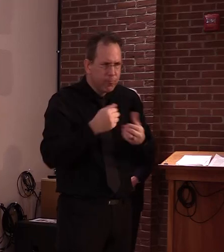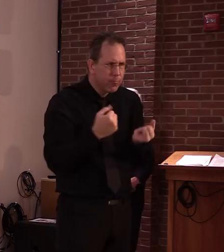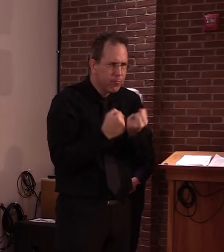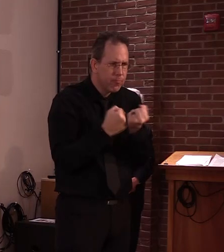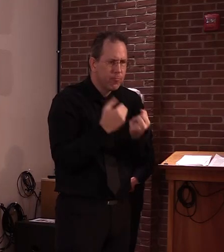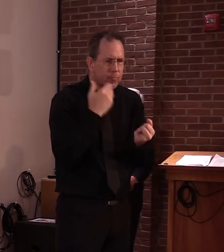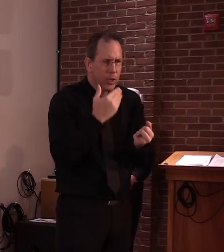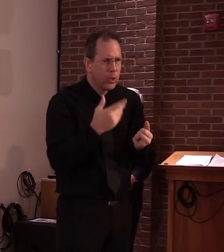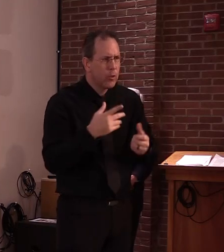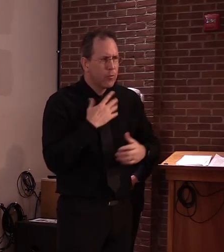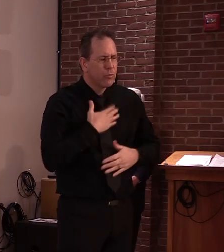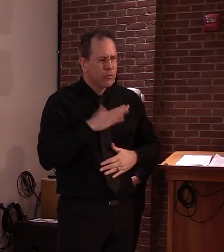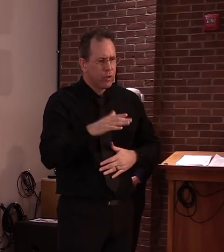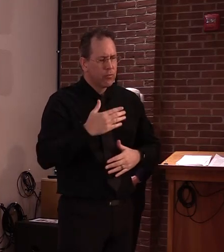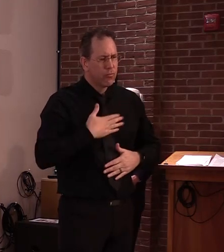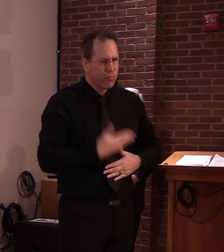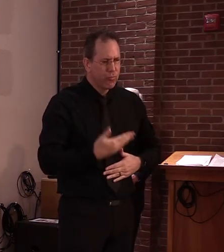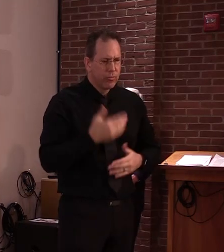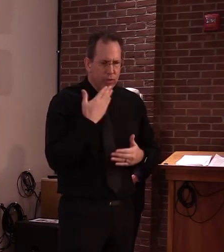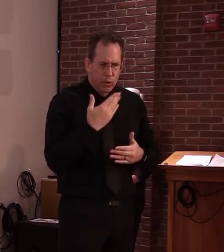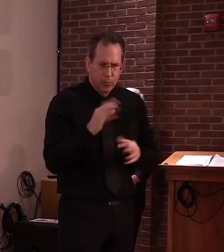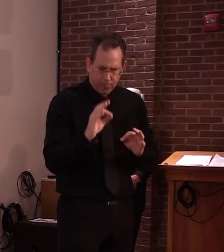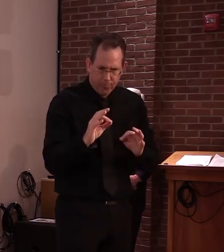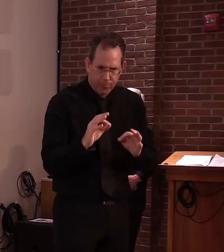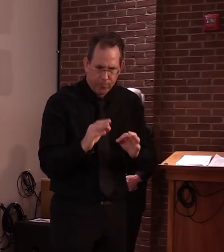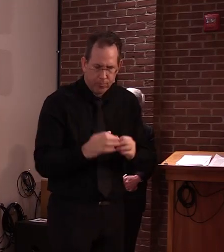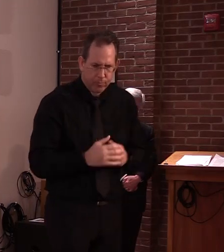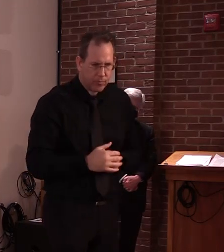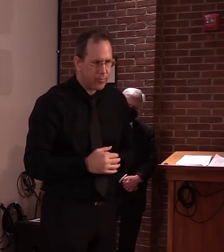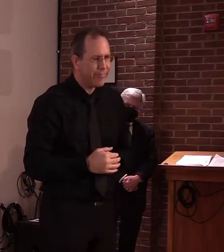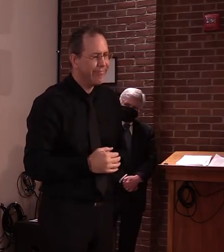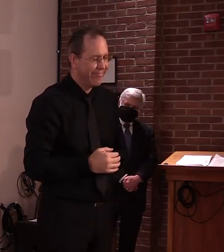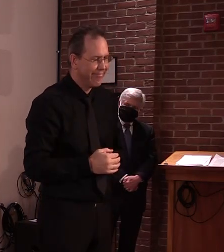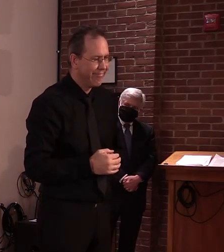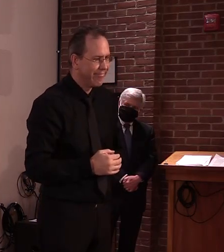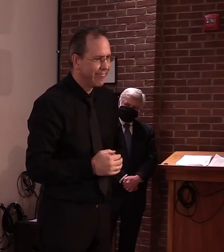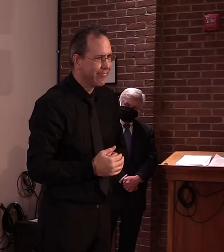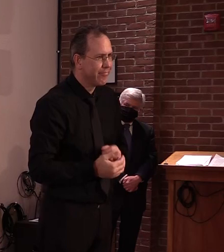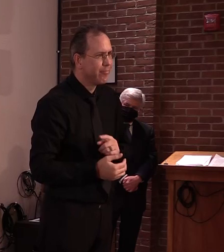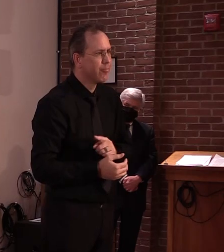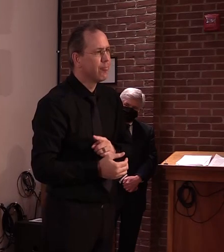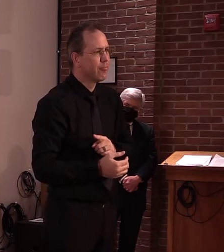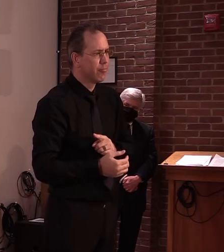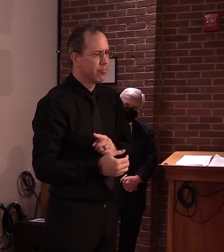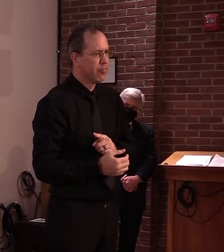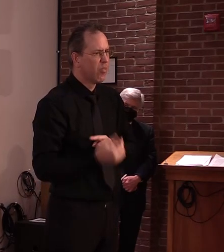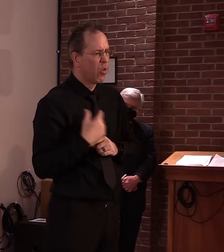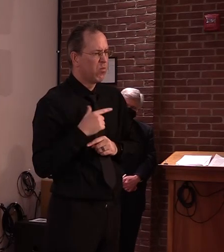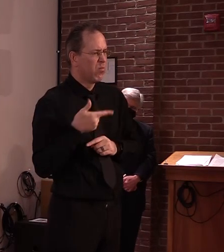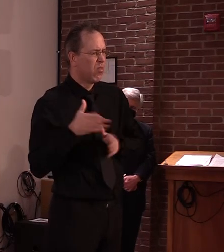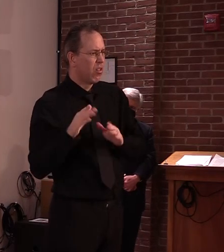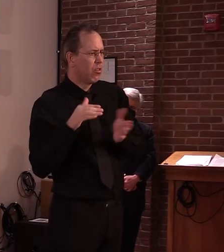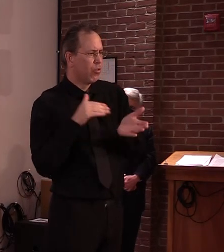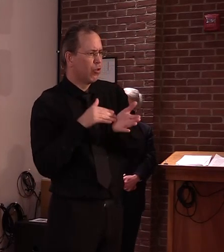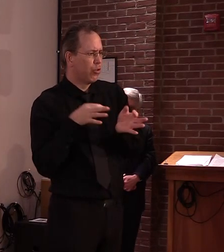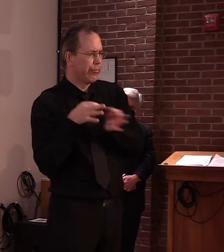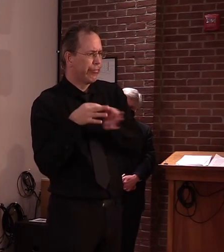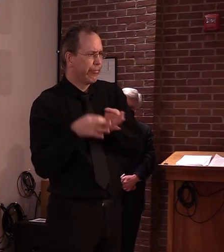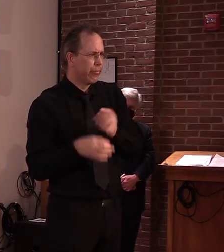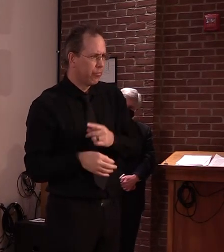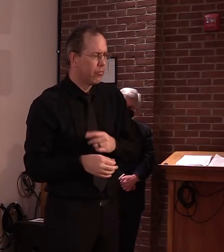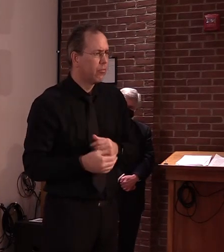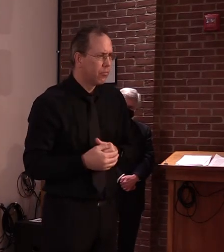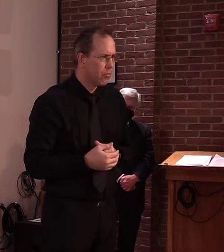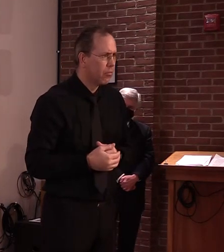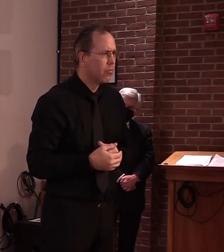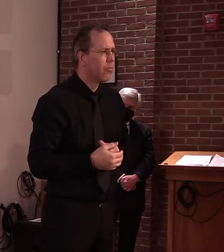performing public service. But I would just add that we do collect the data. We